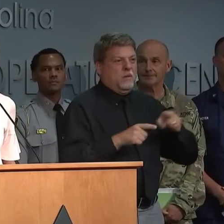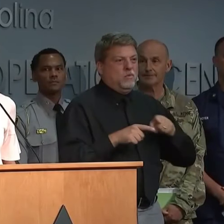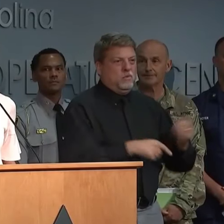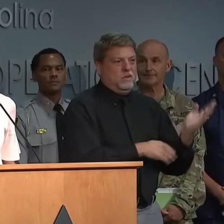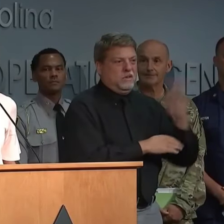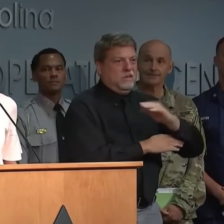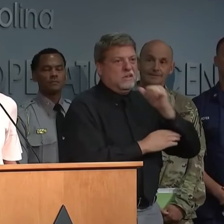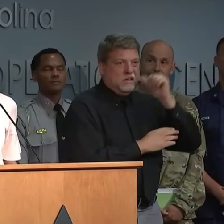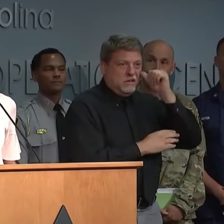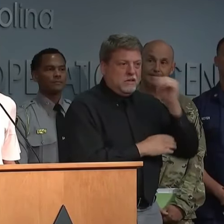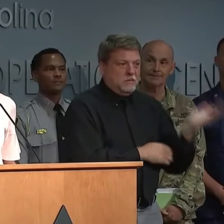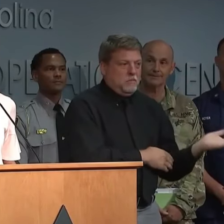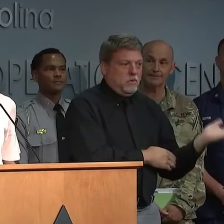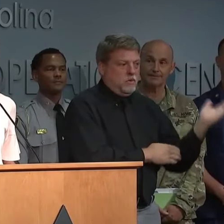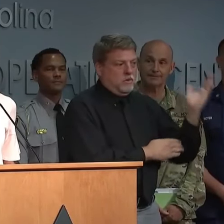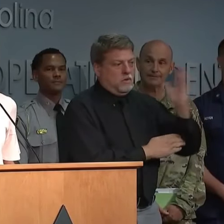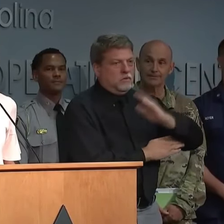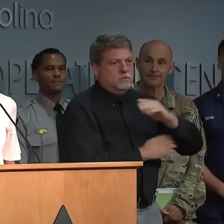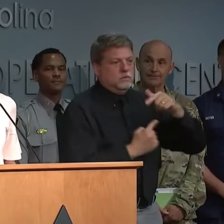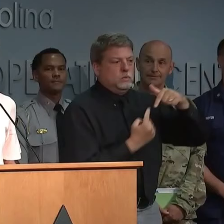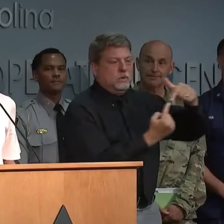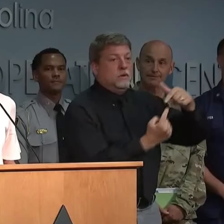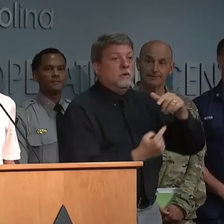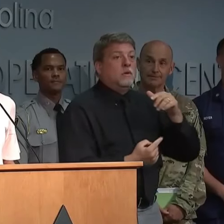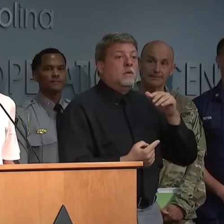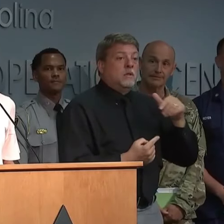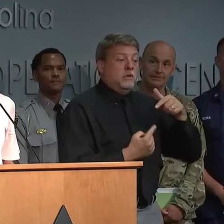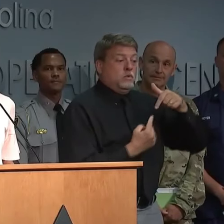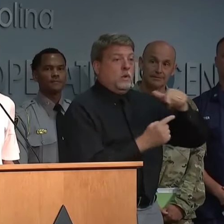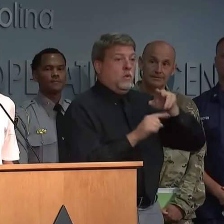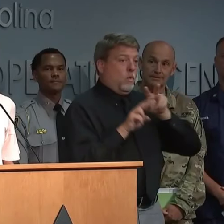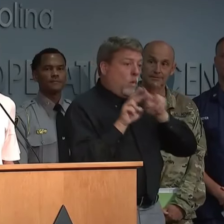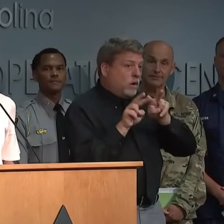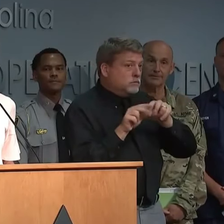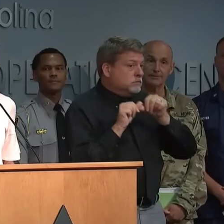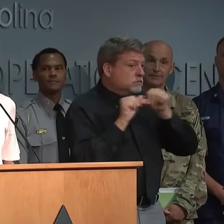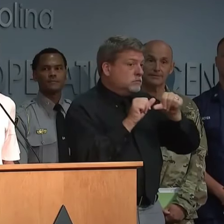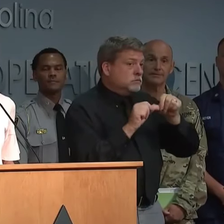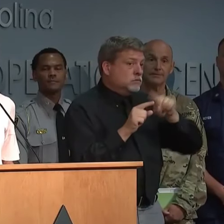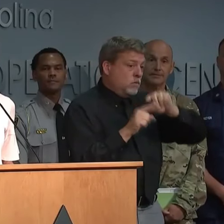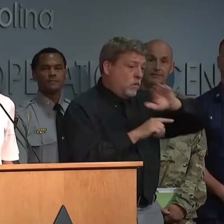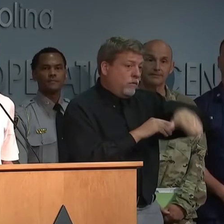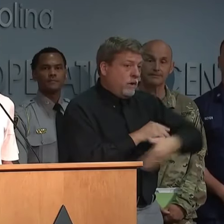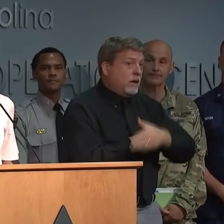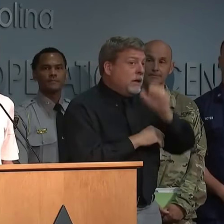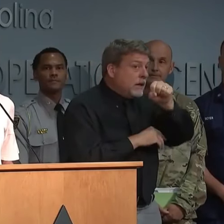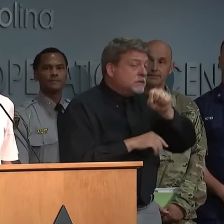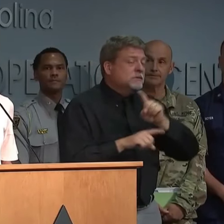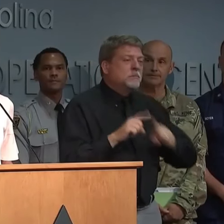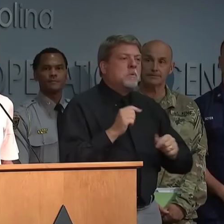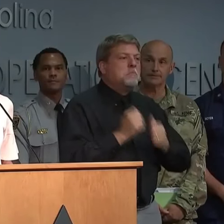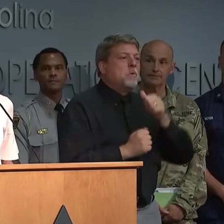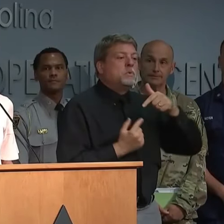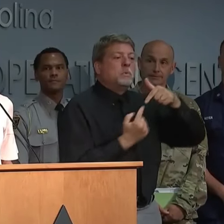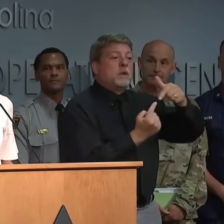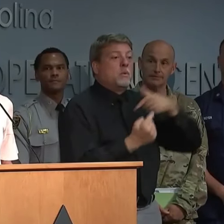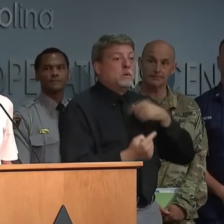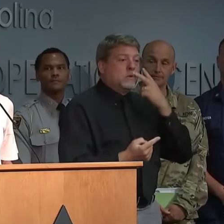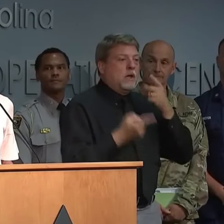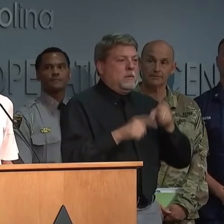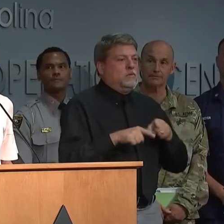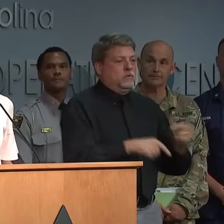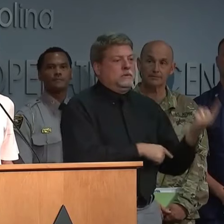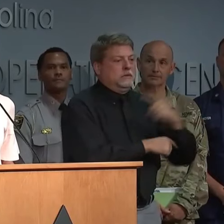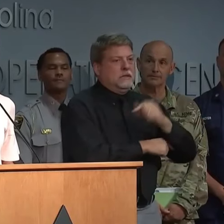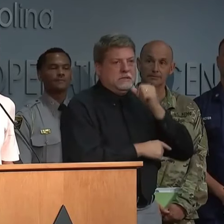during the day, yesterday morning into the afternoon. That tornado watch was continued into parts of the overnight hours, but most of those tornadoes that we saw were